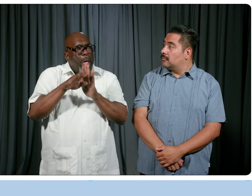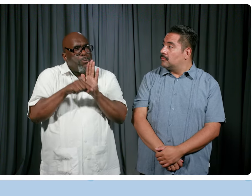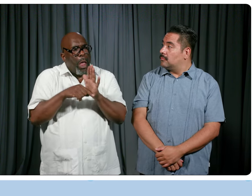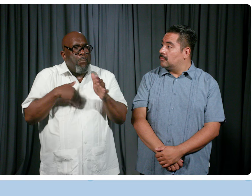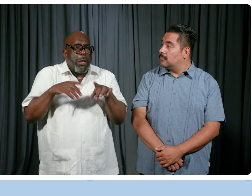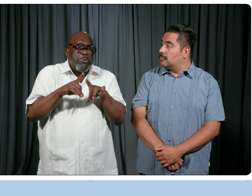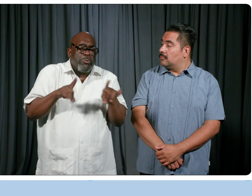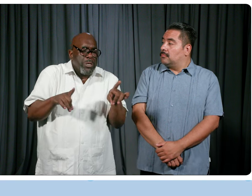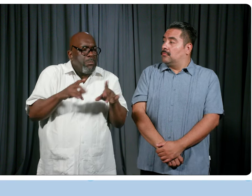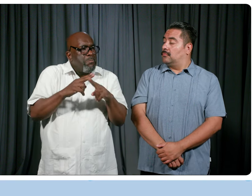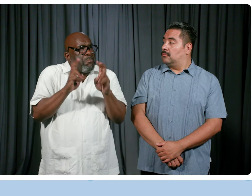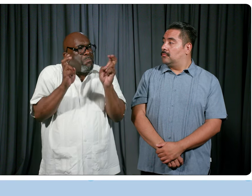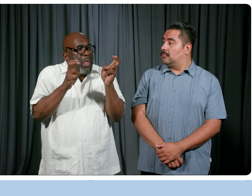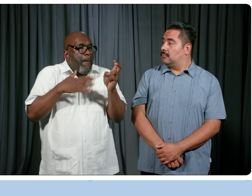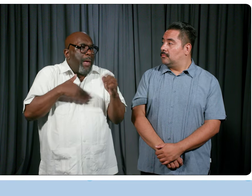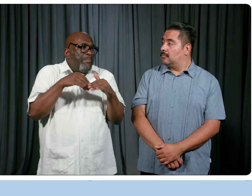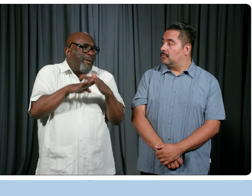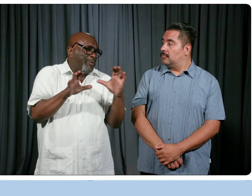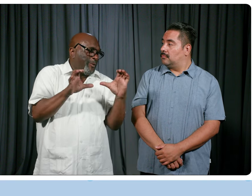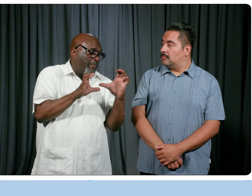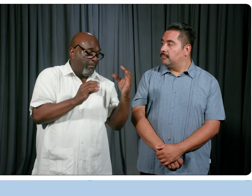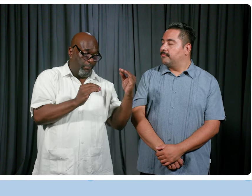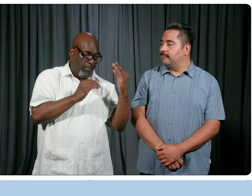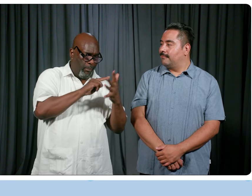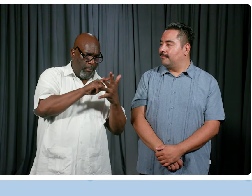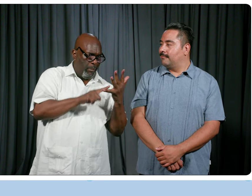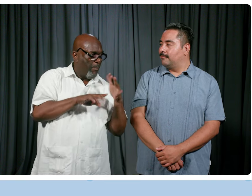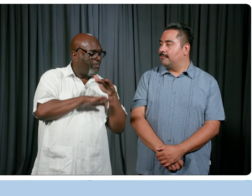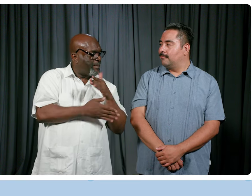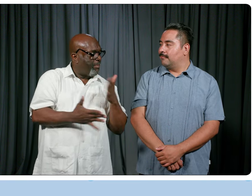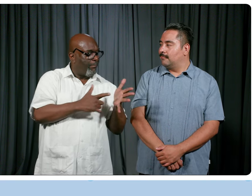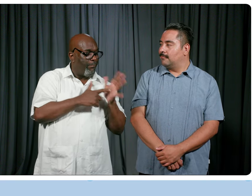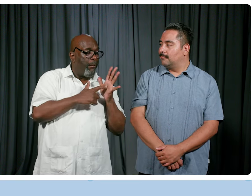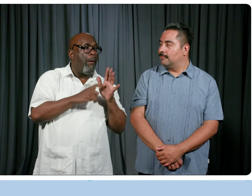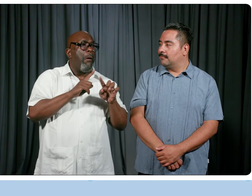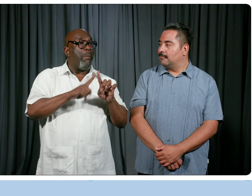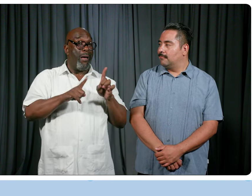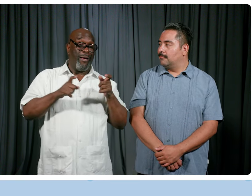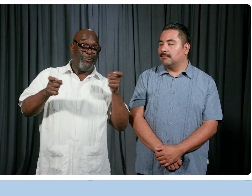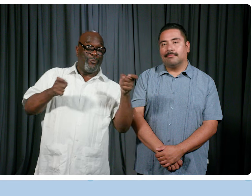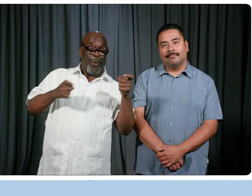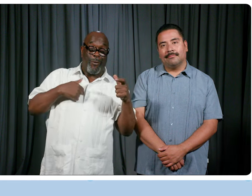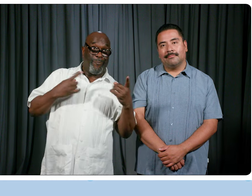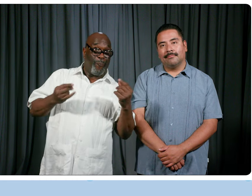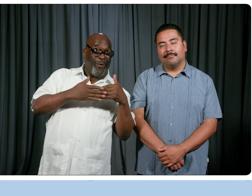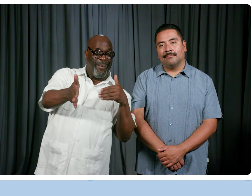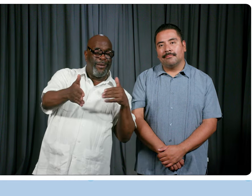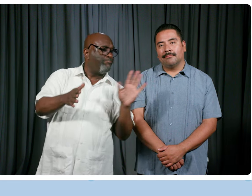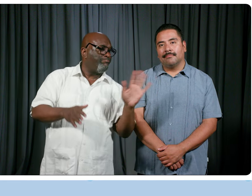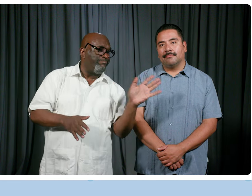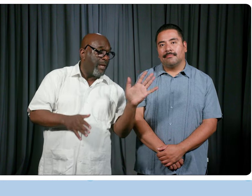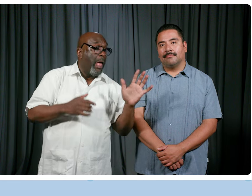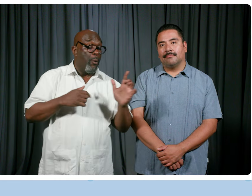of like my birth certificate. It gave me my foundation. It taught me some of the basics that I needed, you know, but it didn't dictate what I did going forward. I